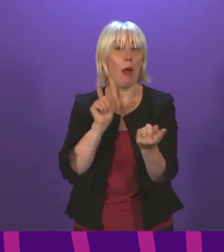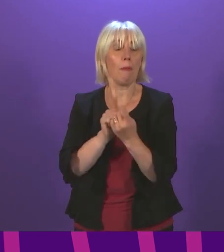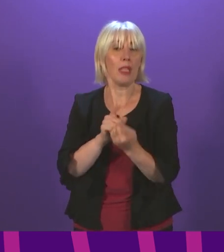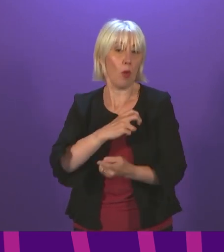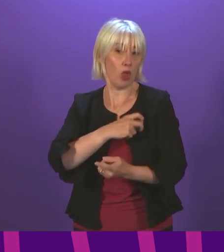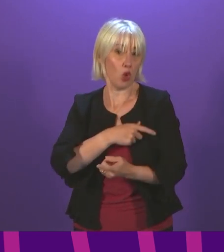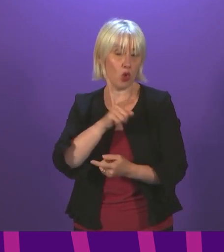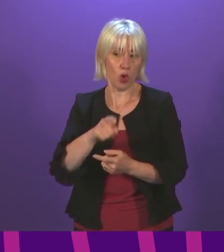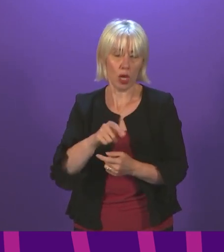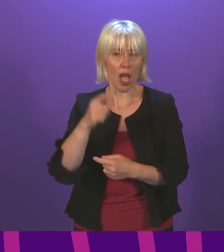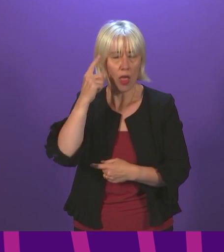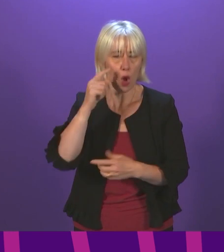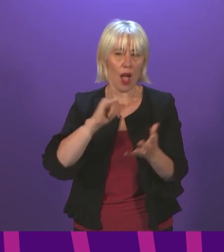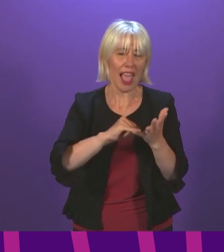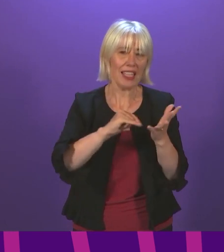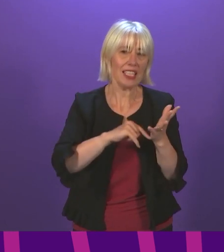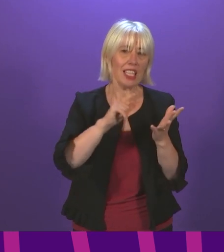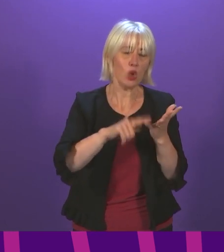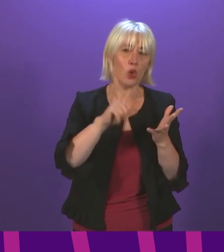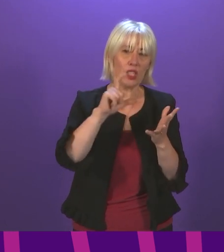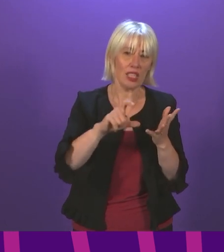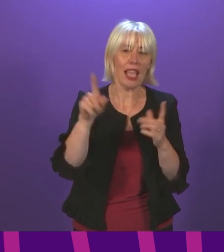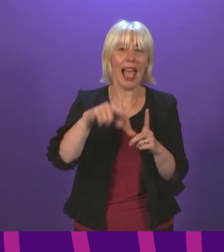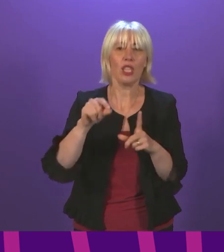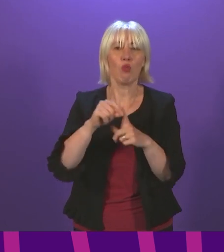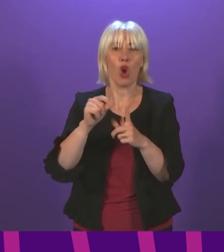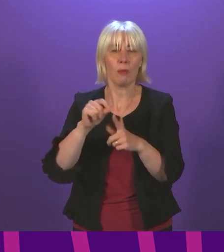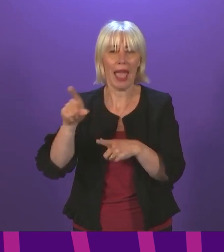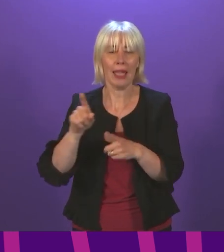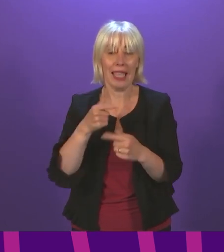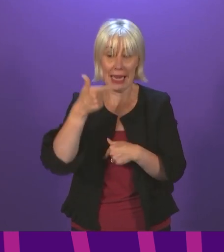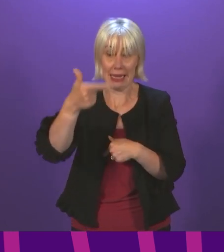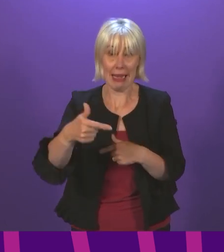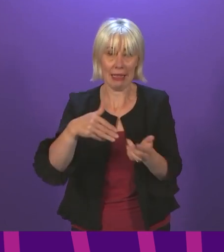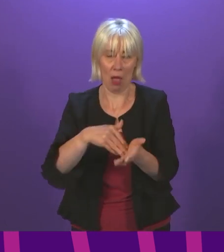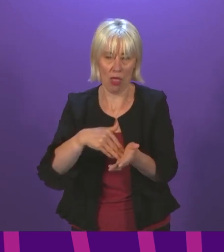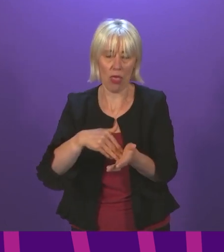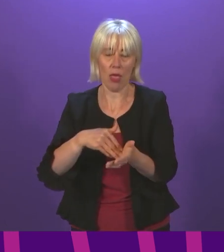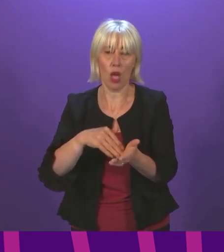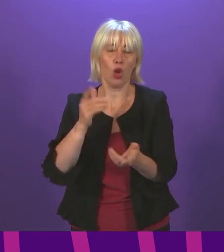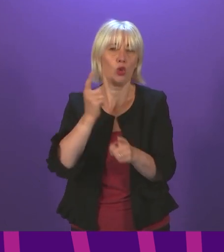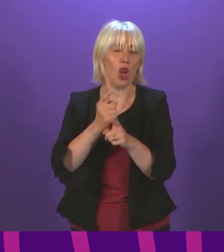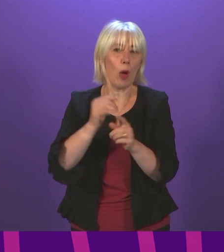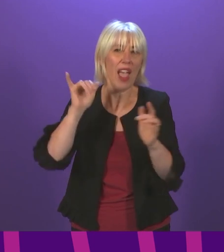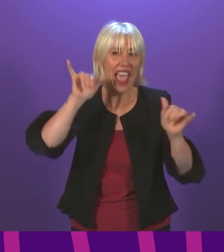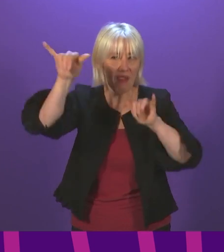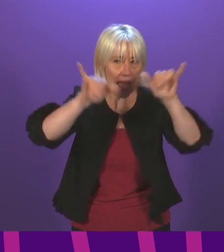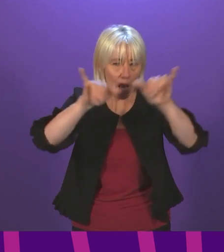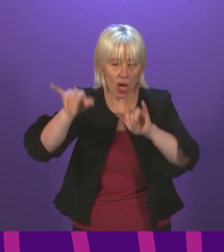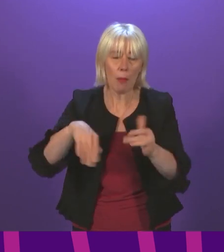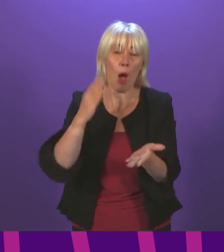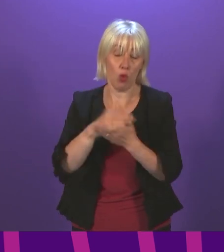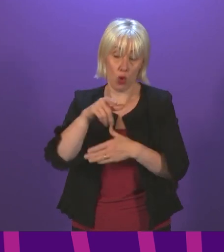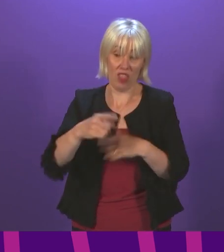is that he's due to meet both STUC and Prospect next month to discuss aviation generally, but I'm sure this issue will feature. We'll certainly